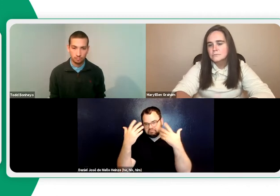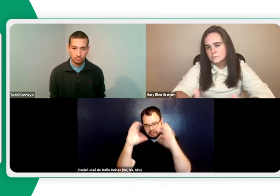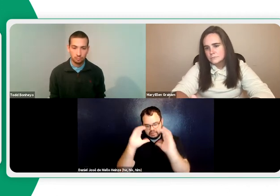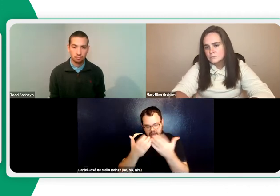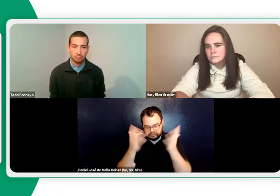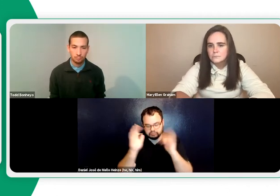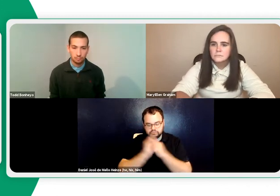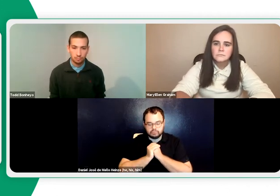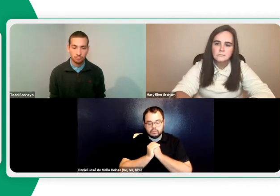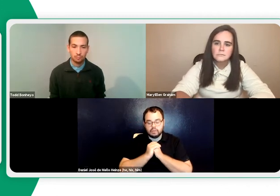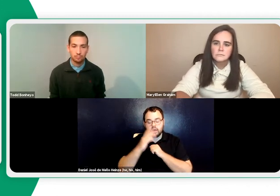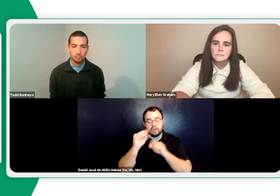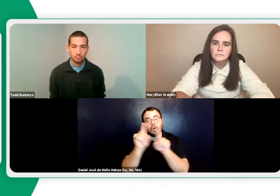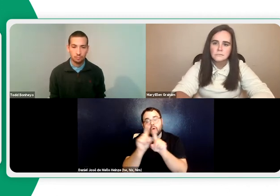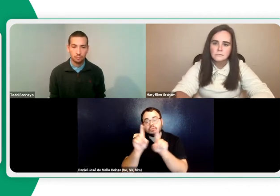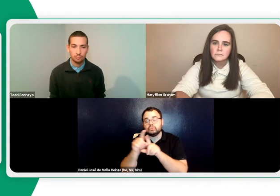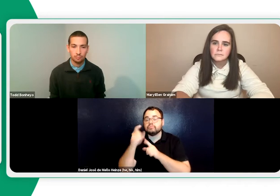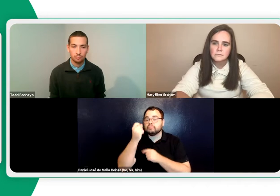Zoom, as we talked about, for class.